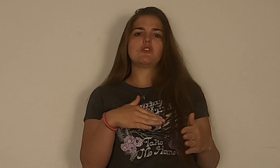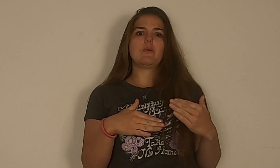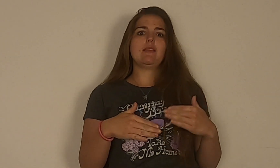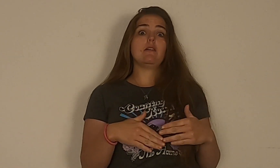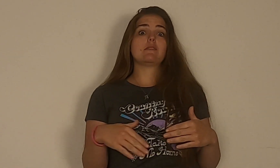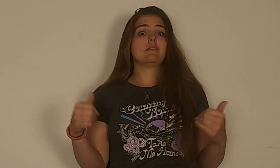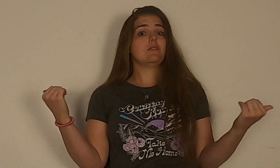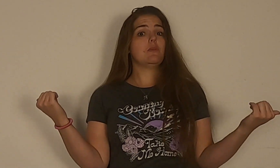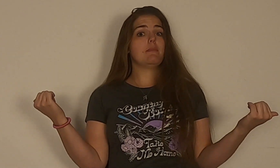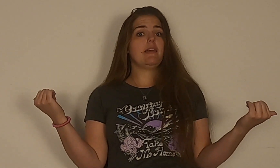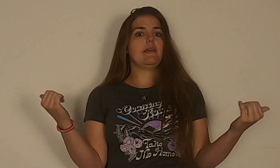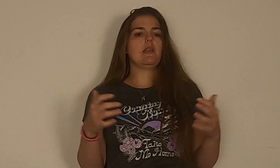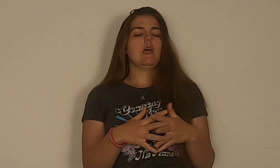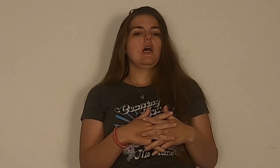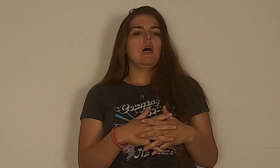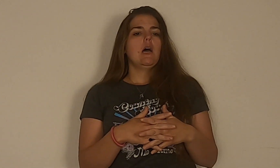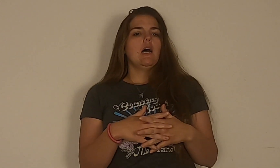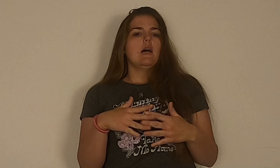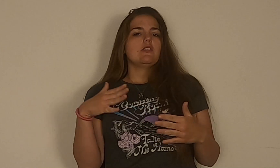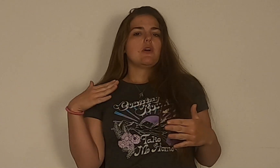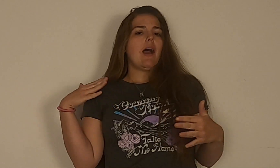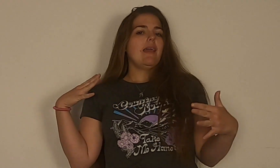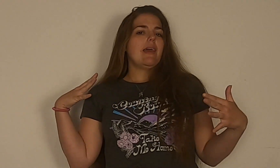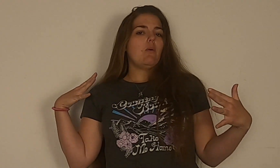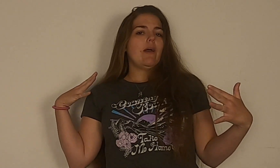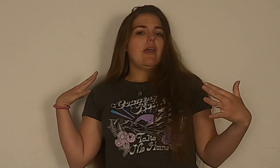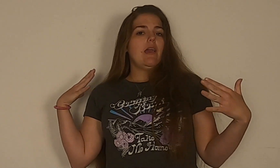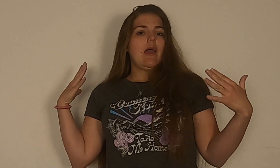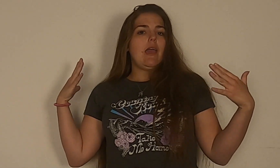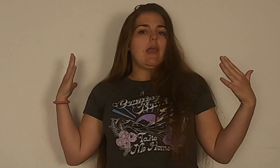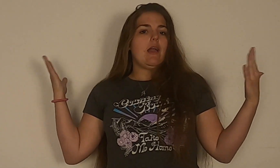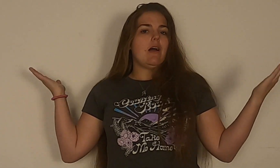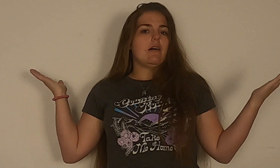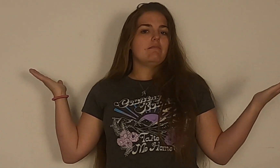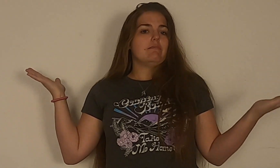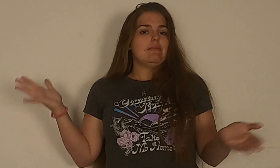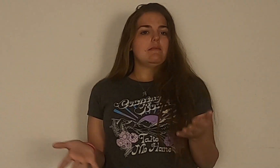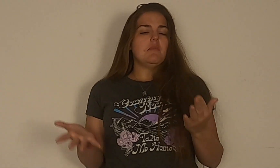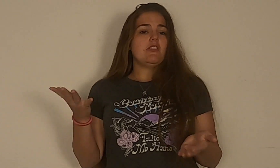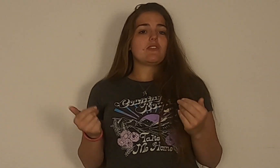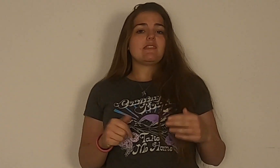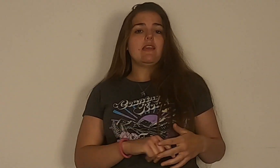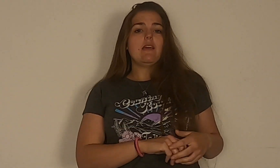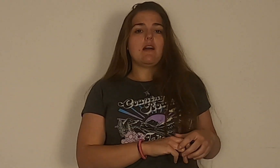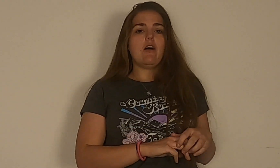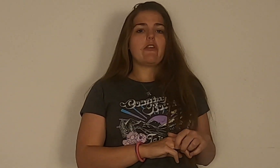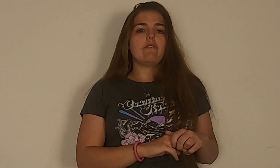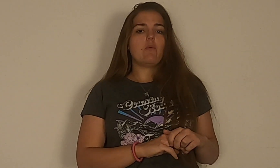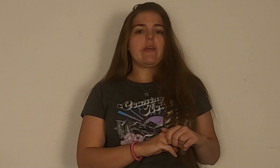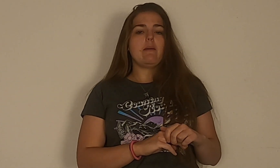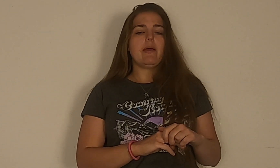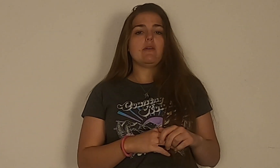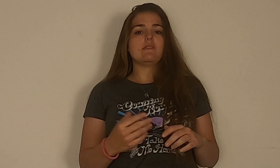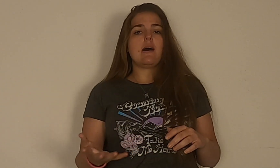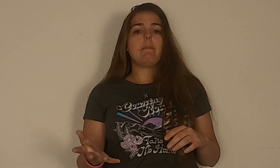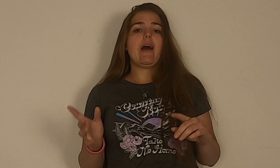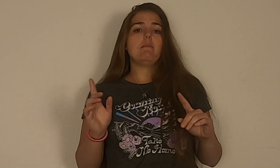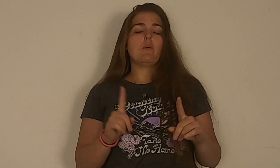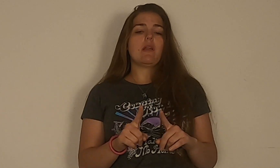your weight loss because that's what mine did. So I now weigh a interesting 148 pounds. Not bad but we're